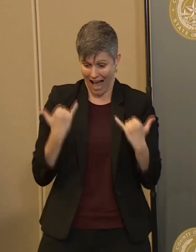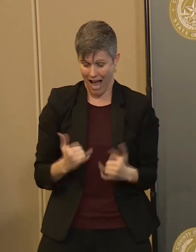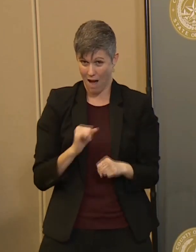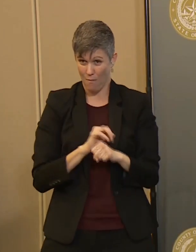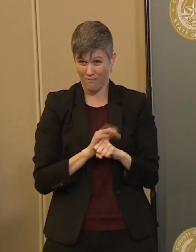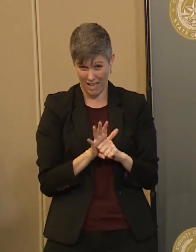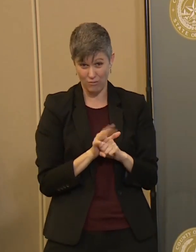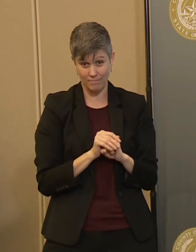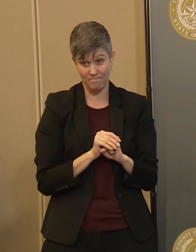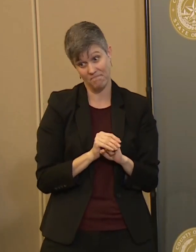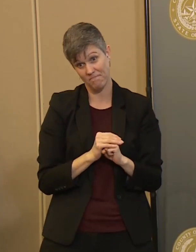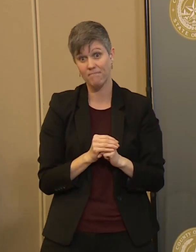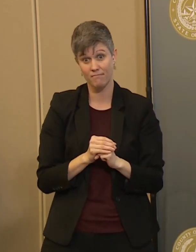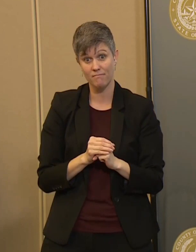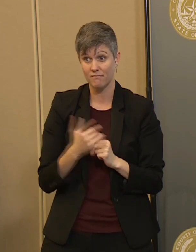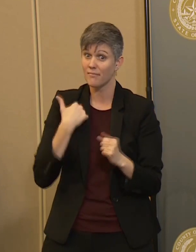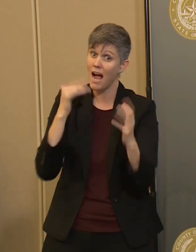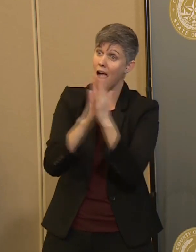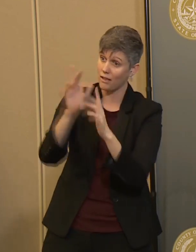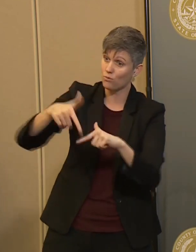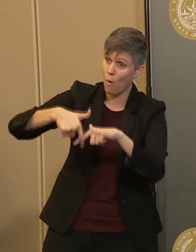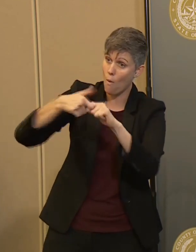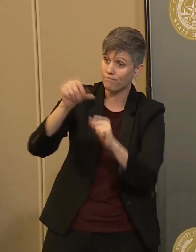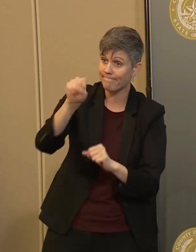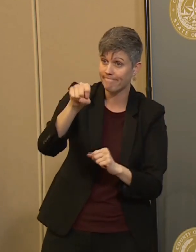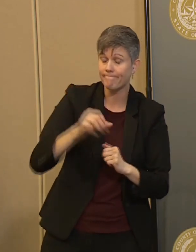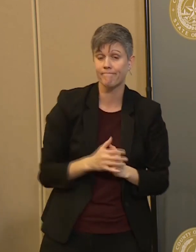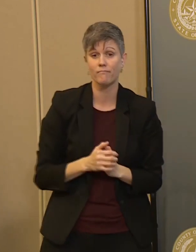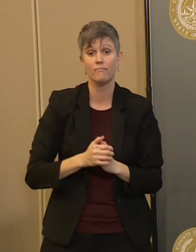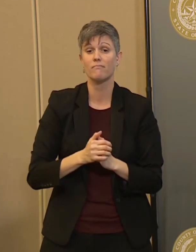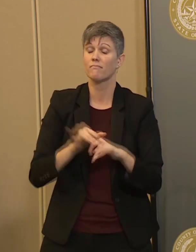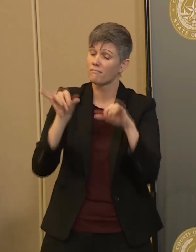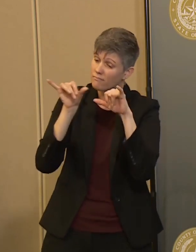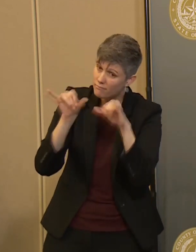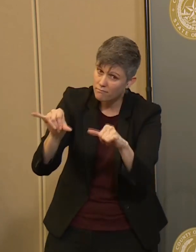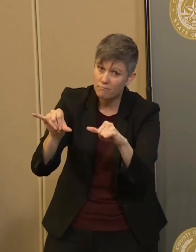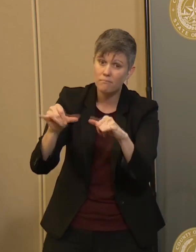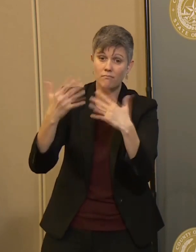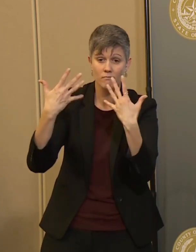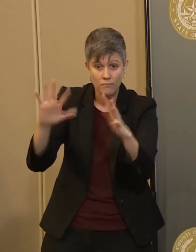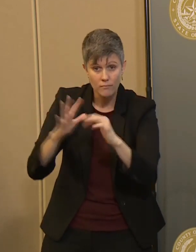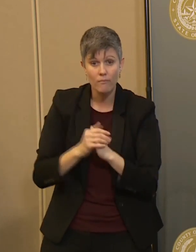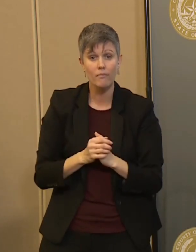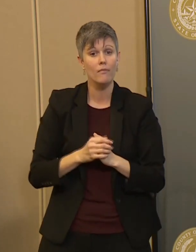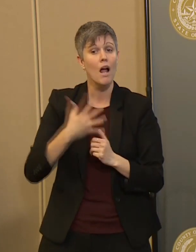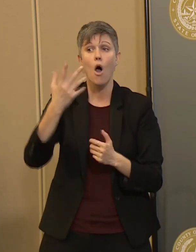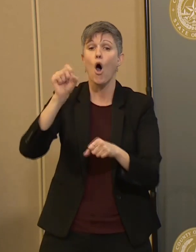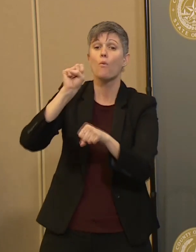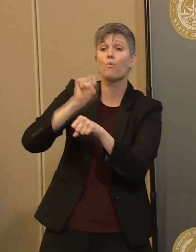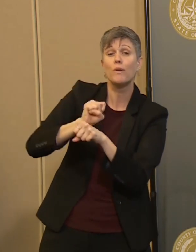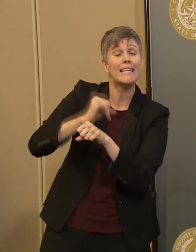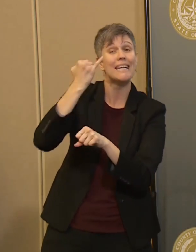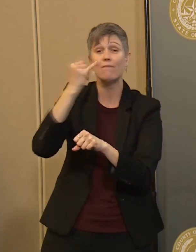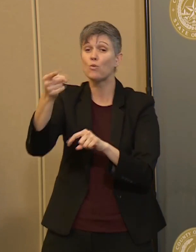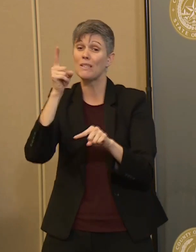asking you to cease operation to the extent that you can't operate at home